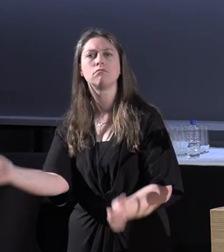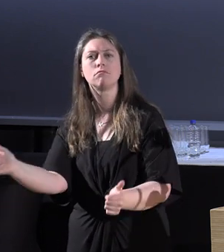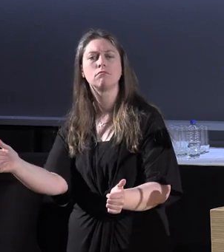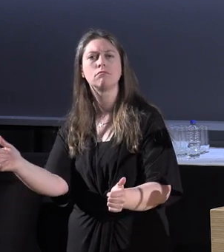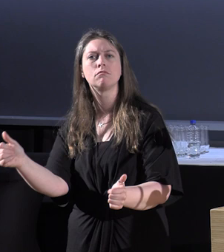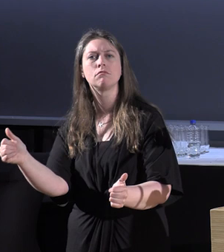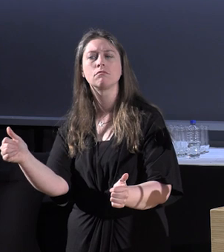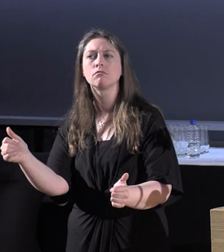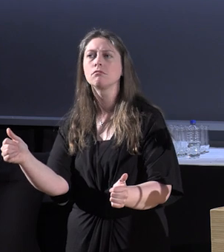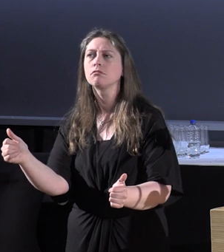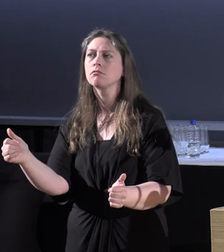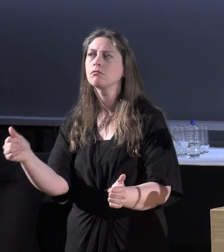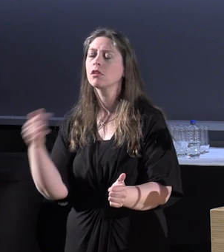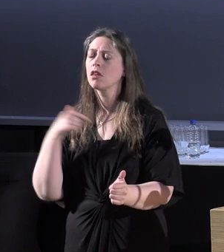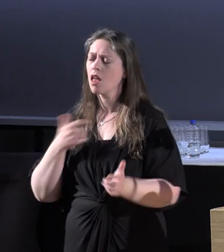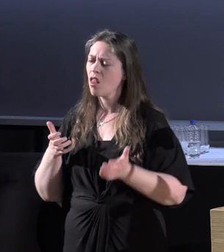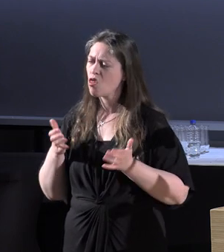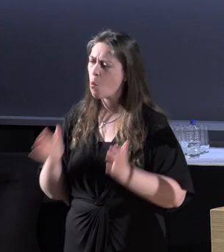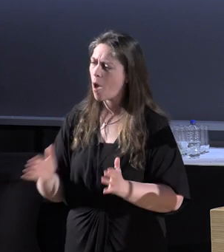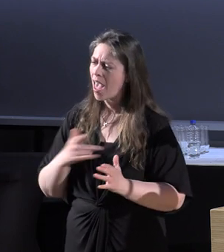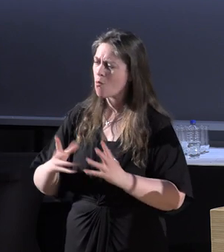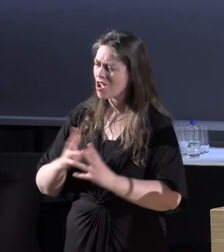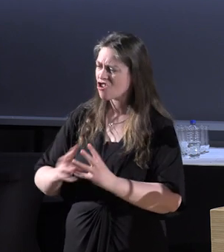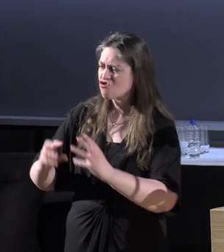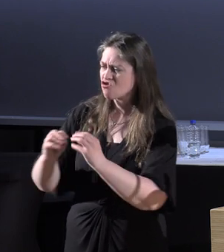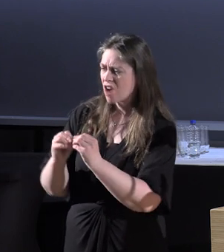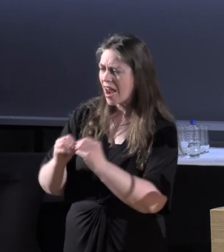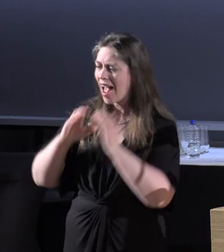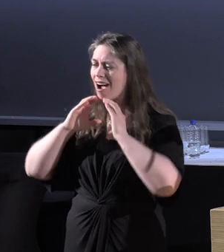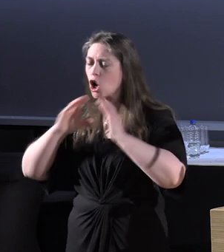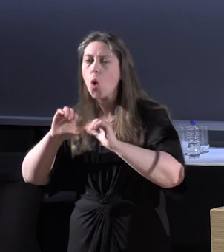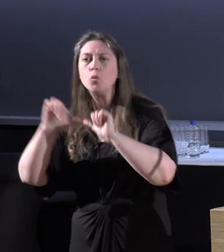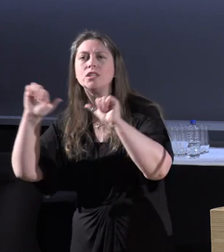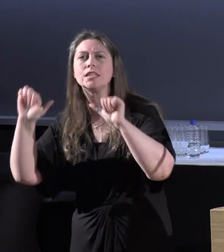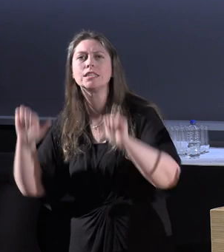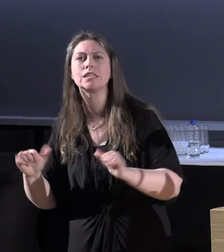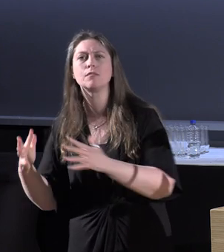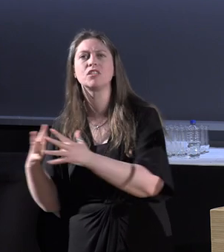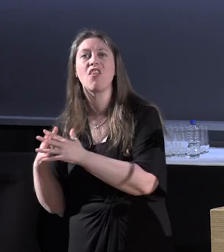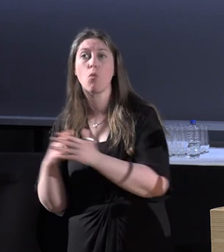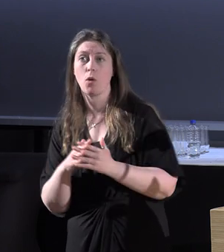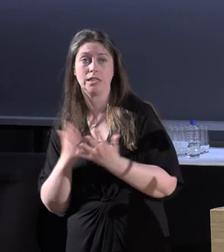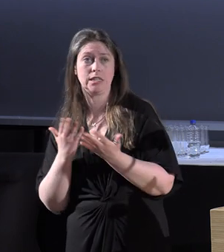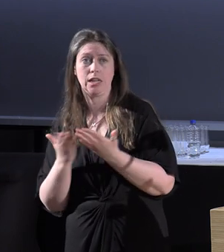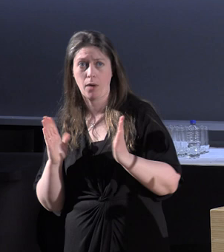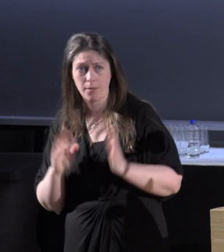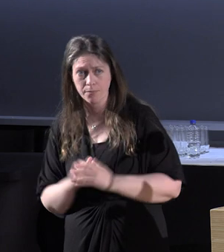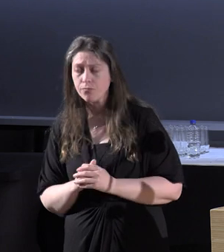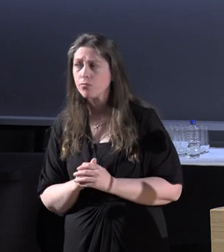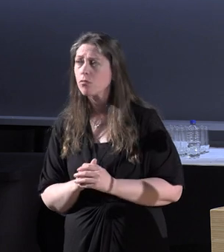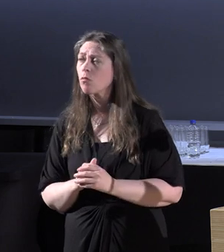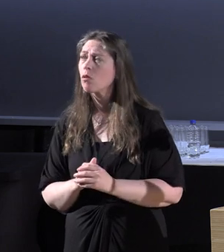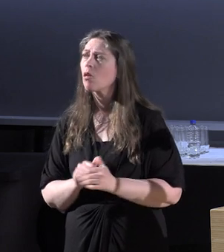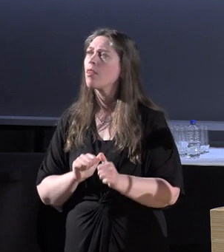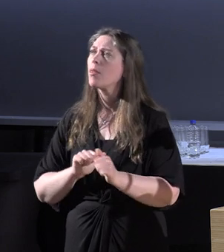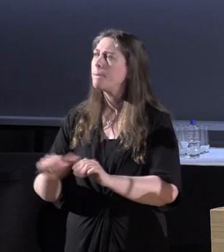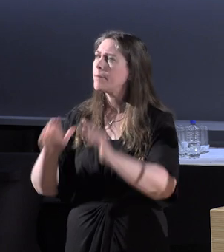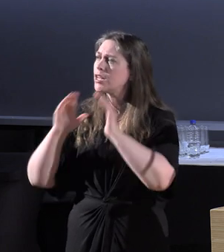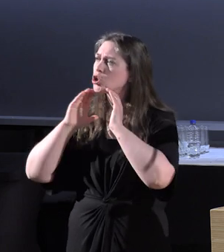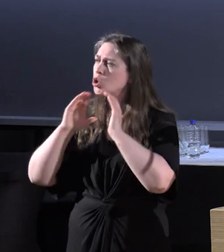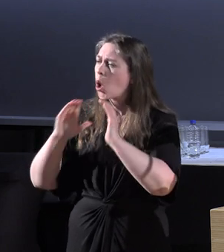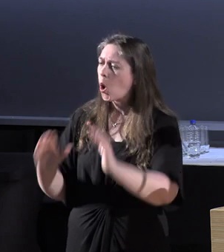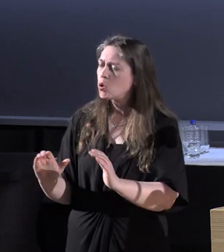And it's the way in which we create our coaching systems in the West at least where the best coaches